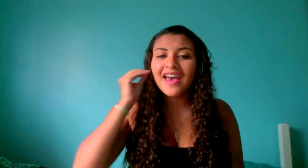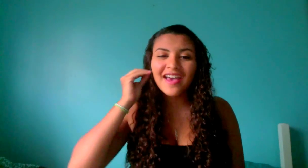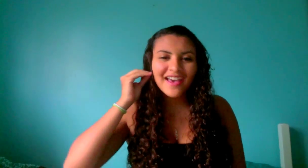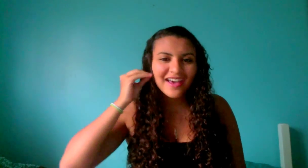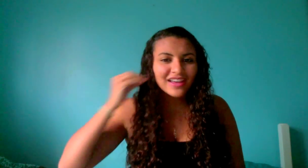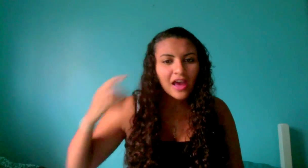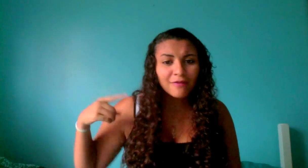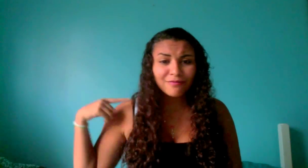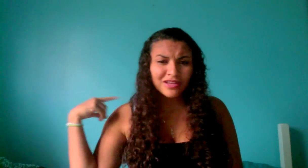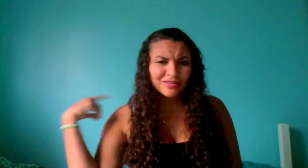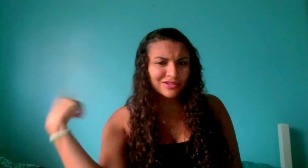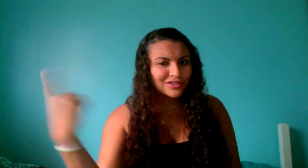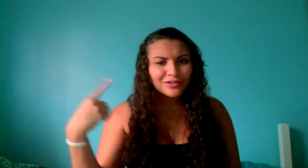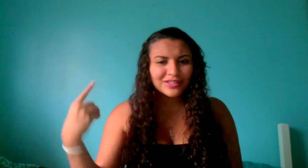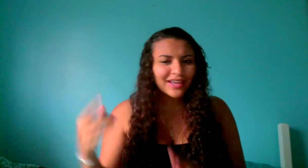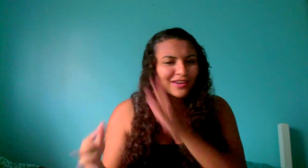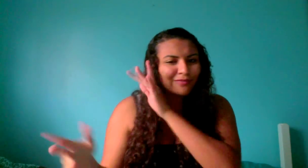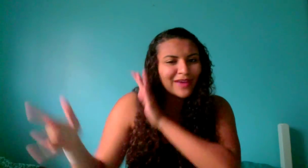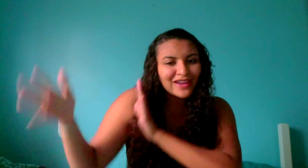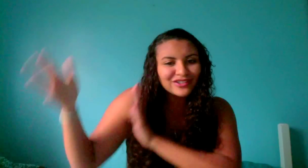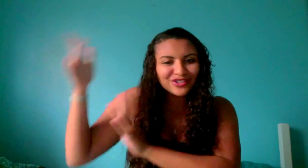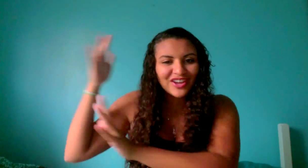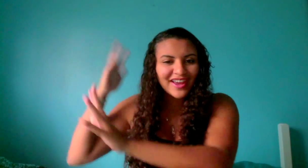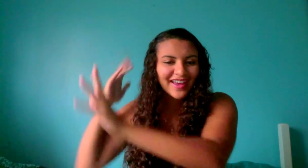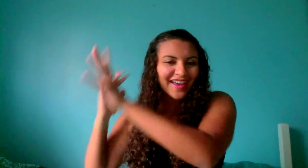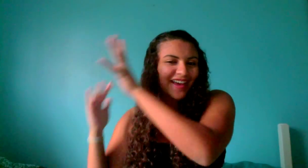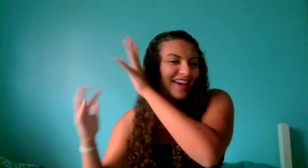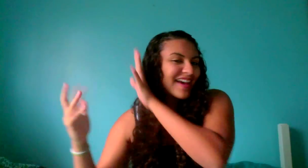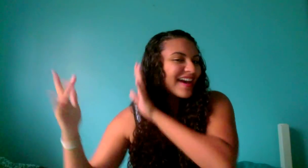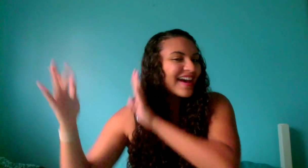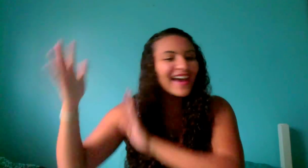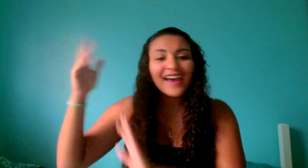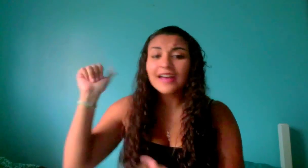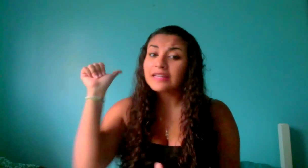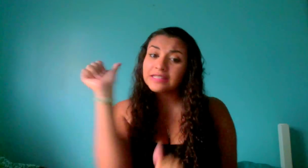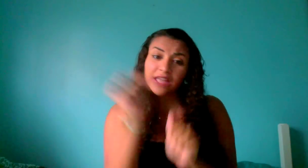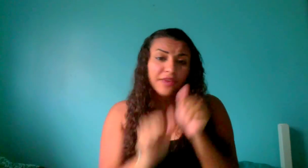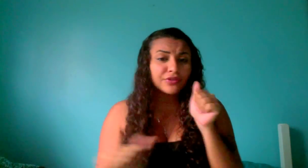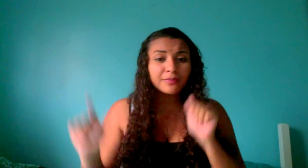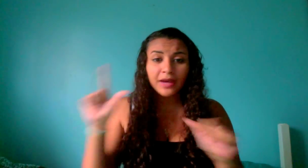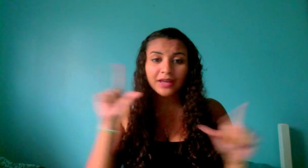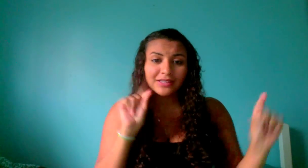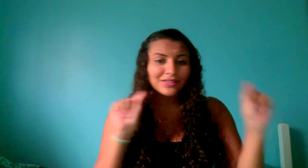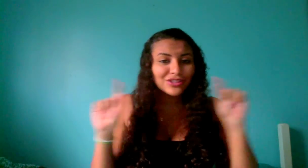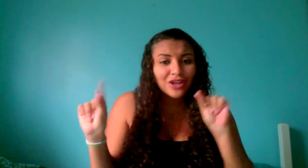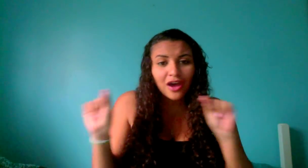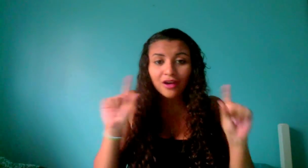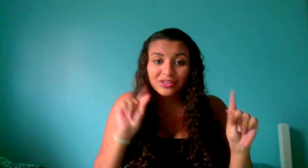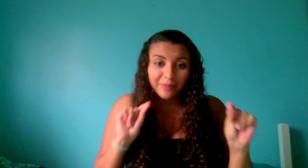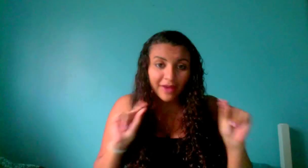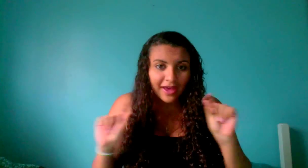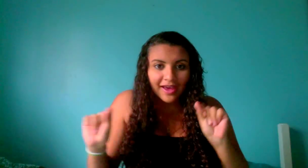mama's always gotta backtrack because everybody talks back